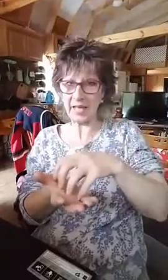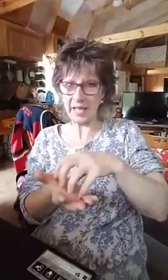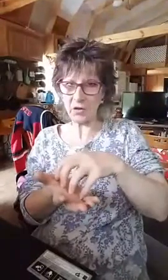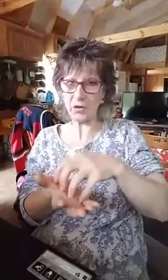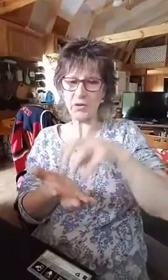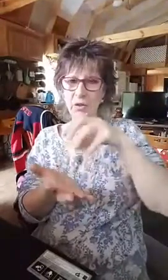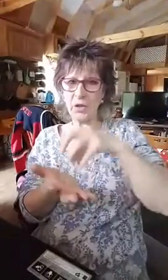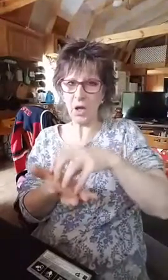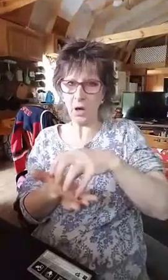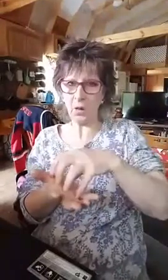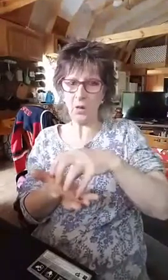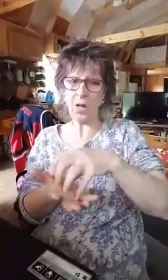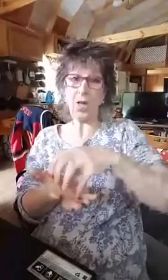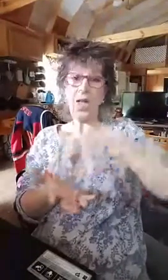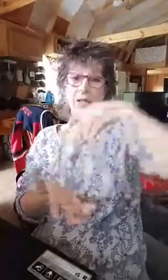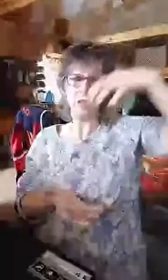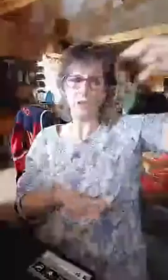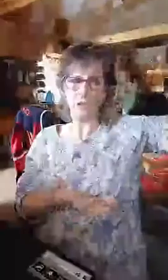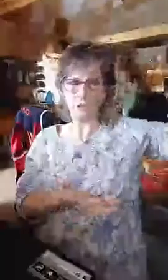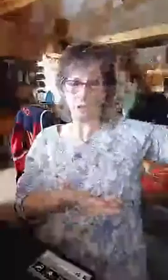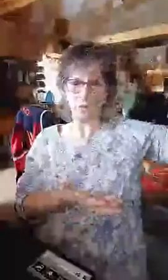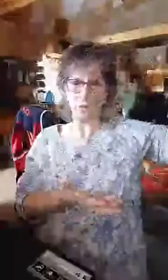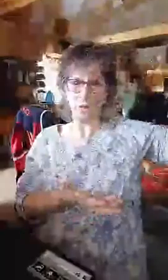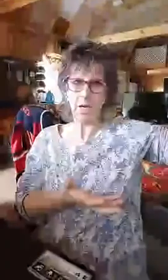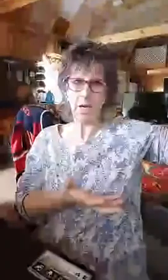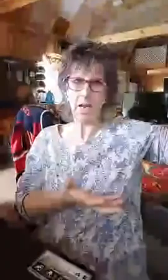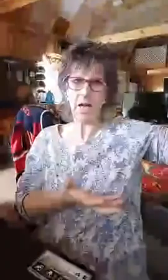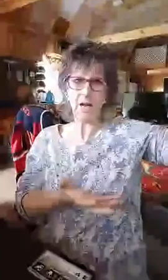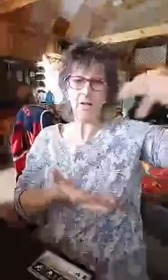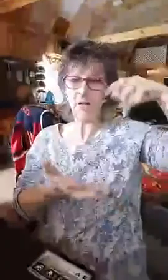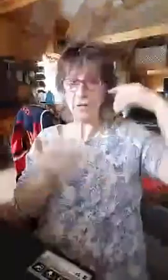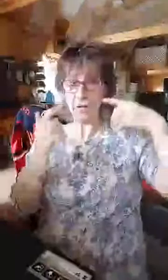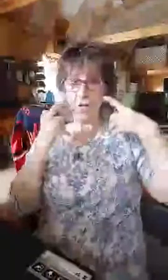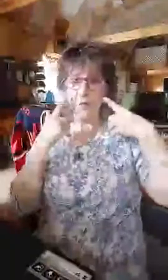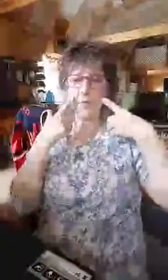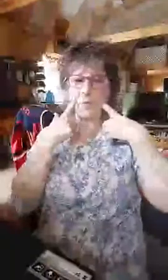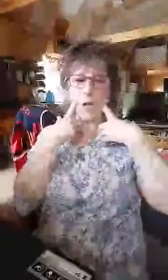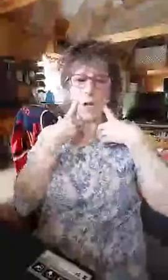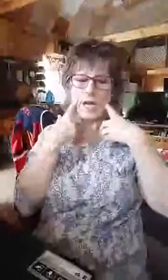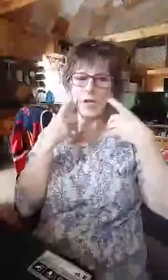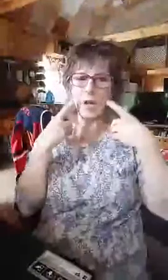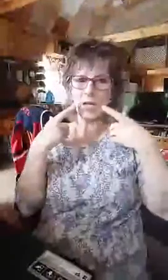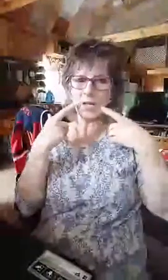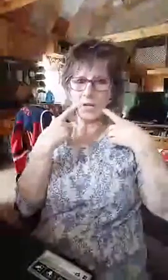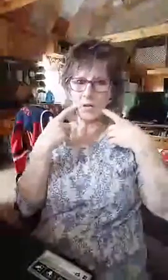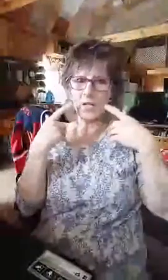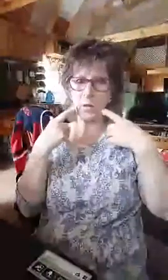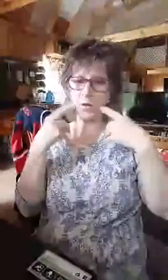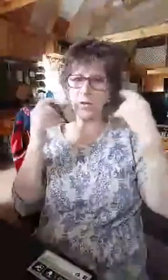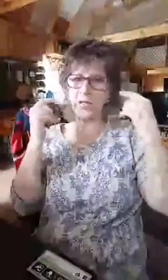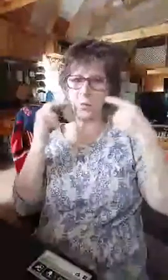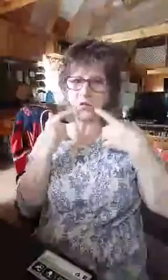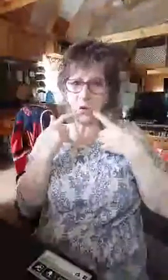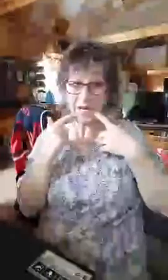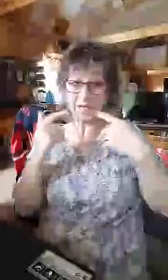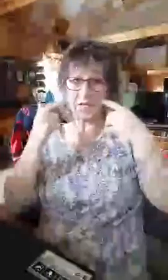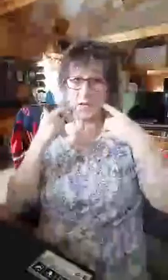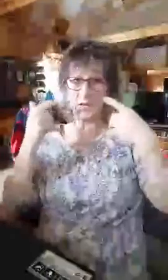angels to go and do, uh, the, uh, angels hearken to the voice of the word. You give voice to the